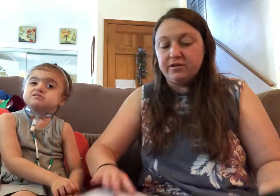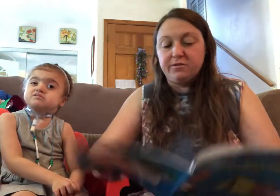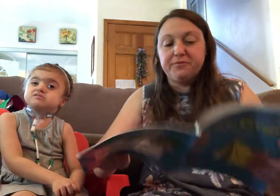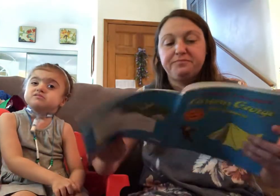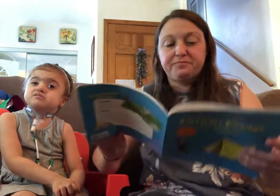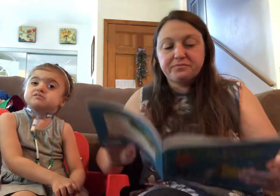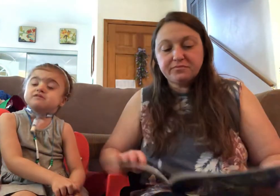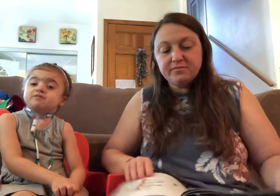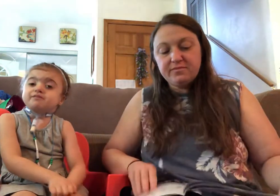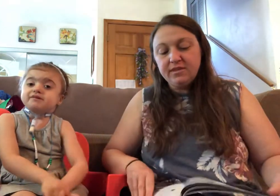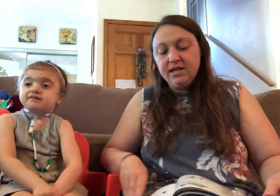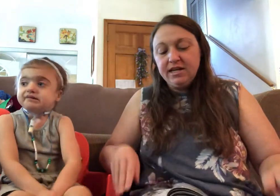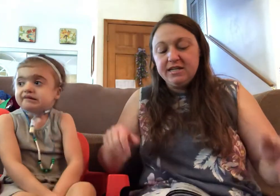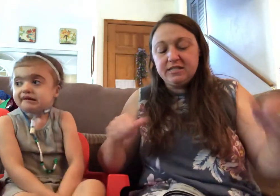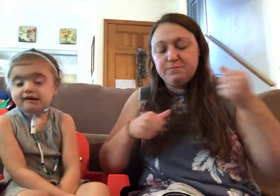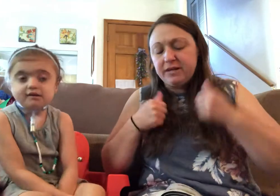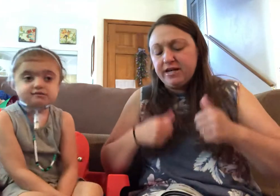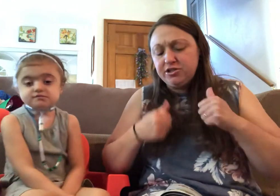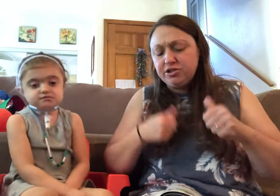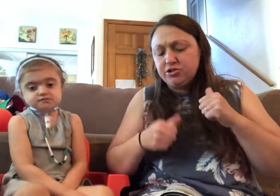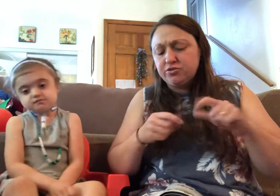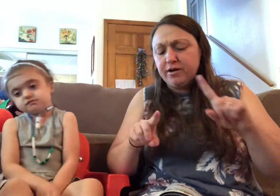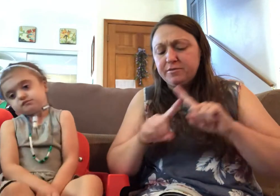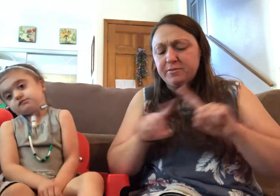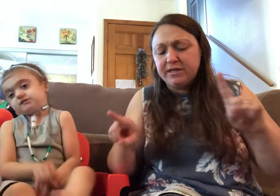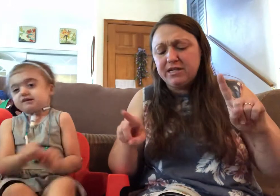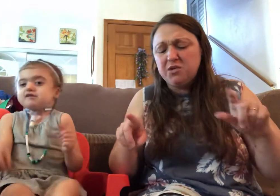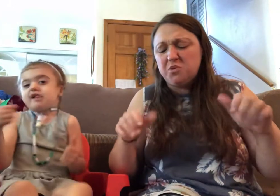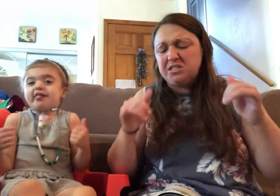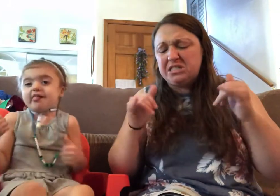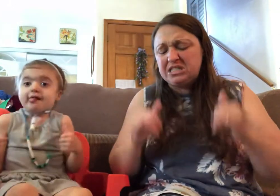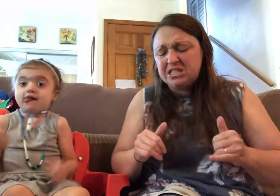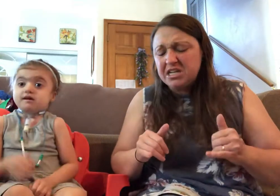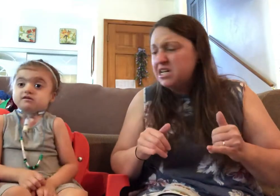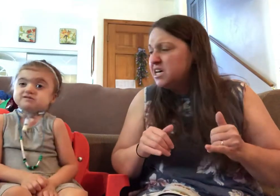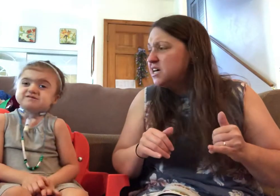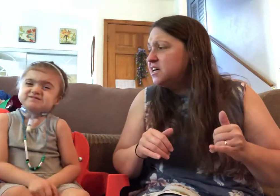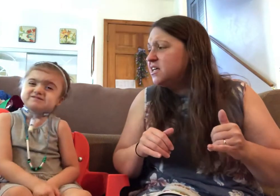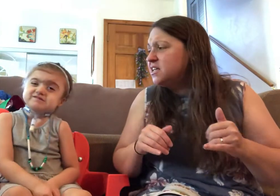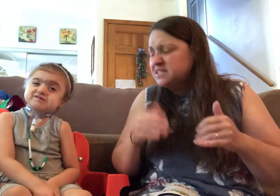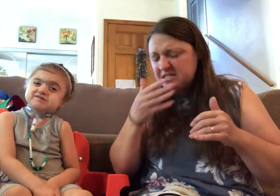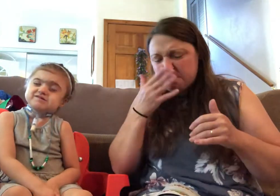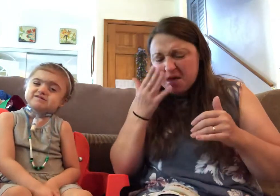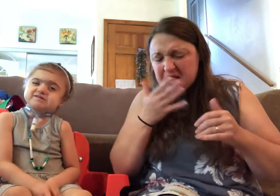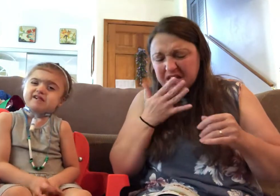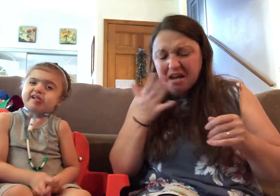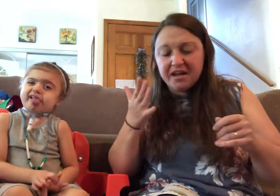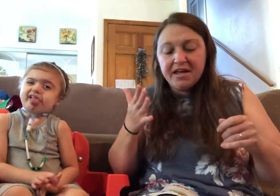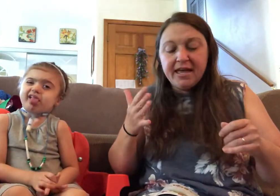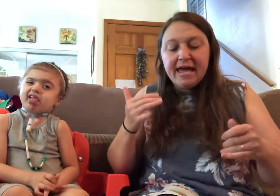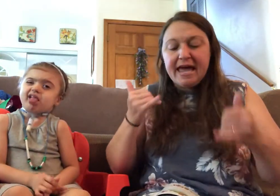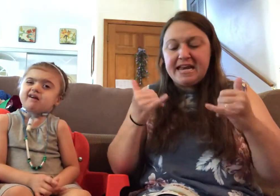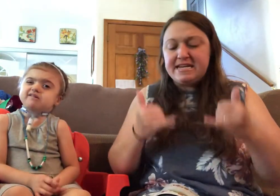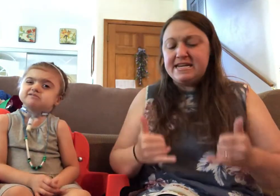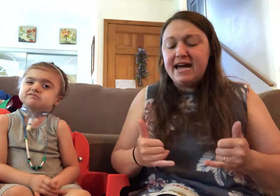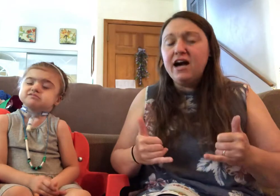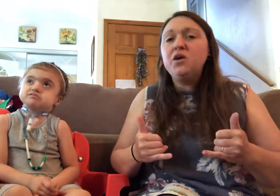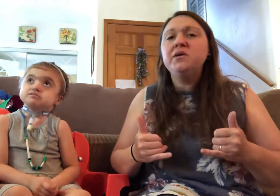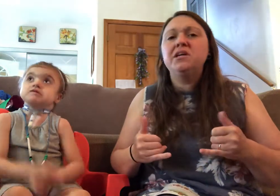anywhere. He splashed and scrubbed, but he was still smelly. And now he